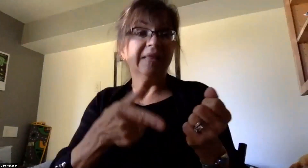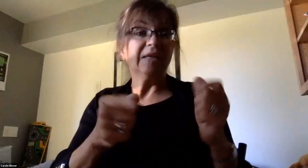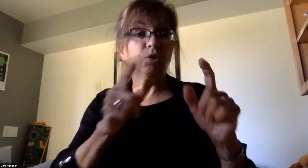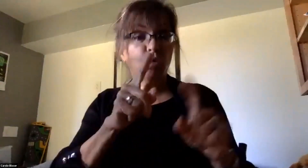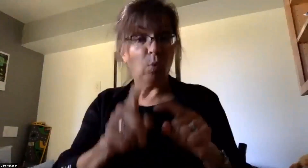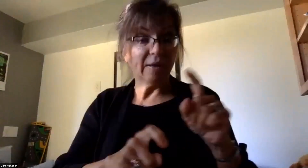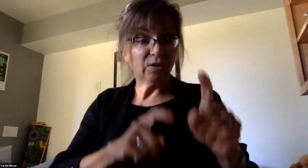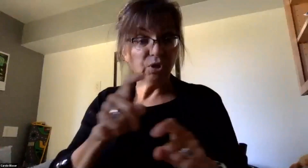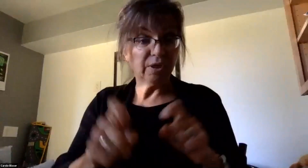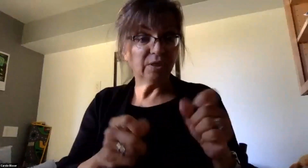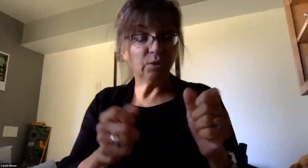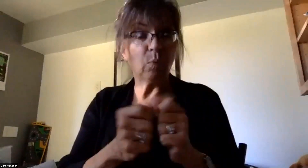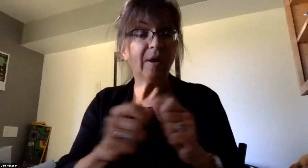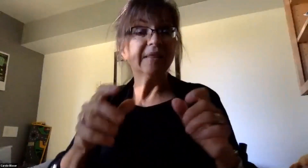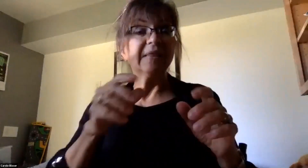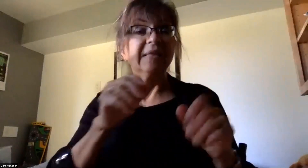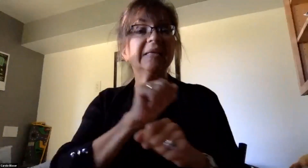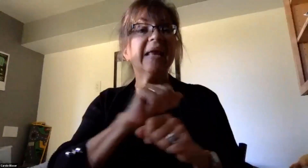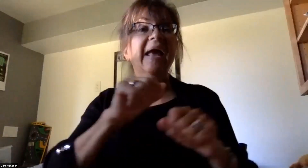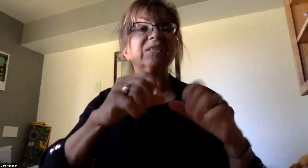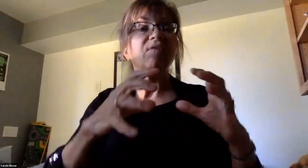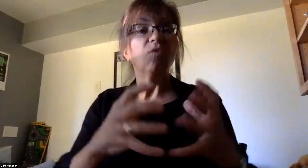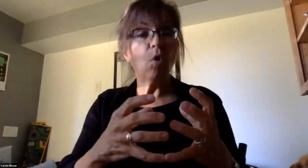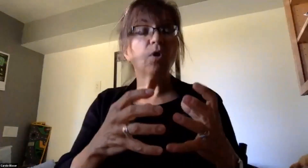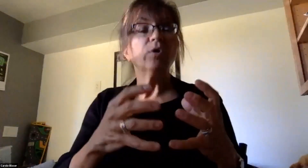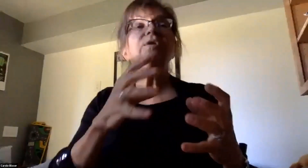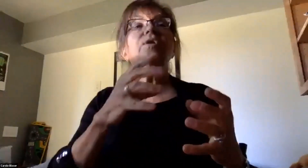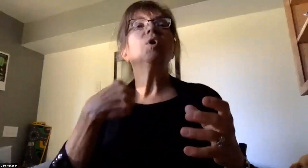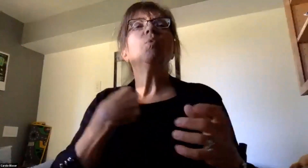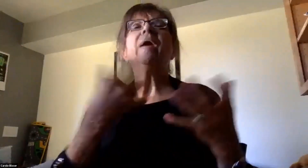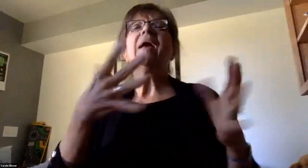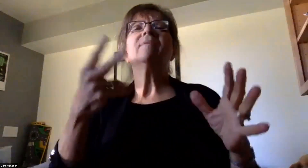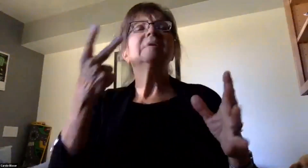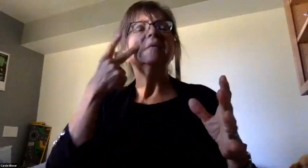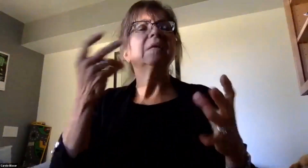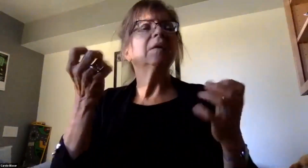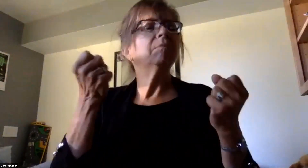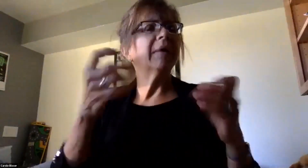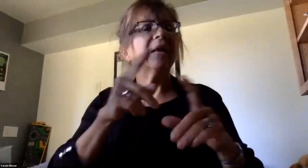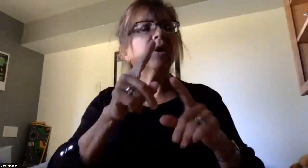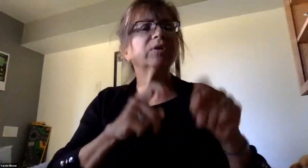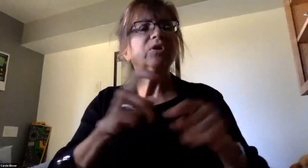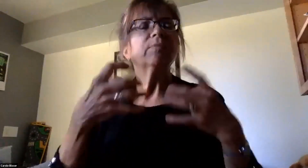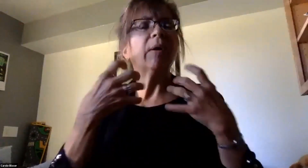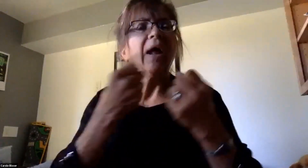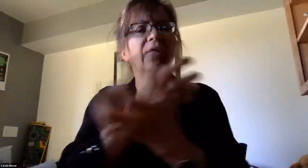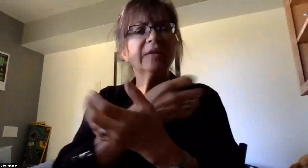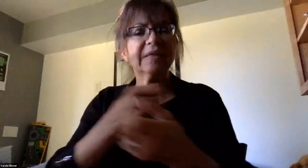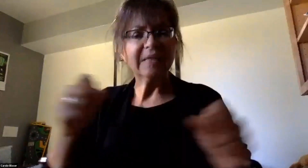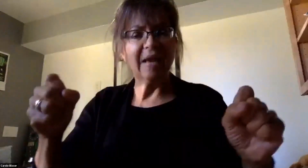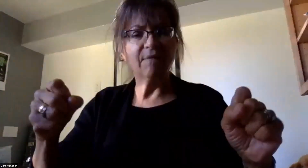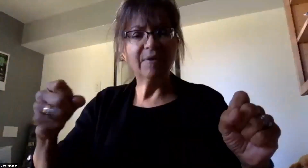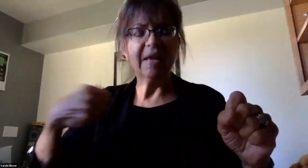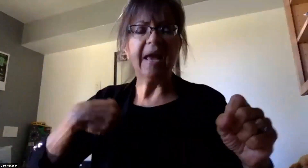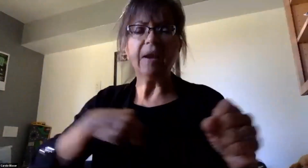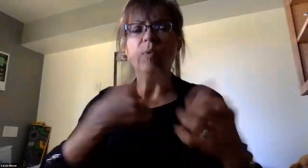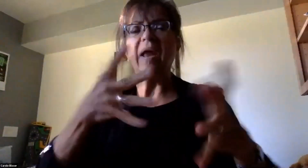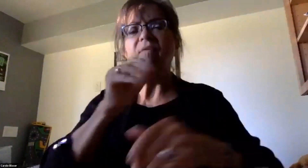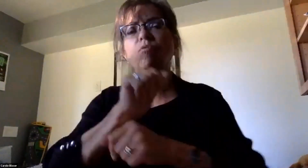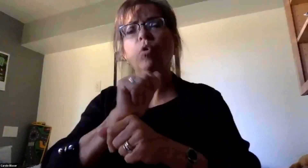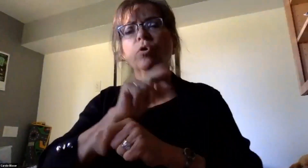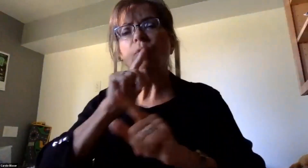our learning community, we have seen themes around health and safety questions and have made an effort to answer those common questions on the website.